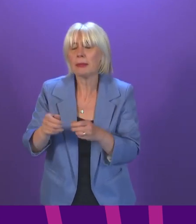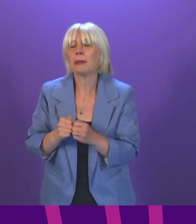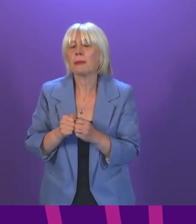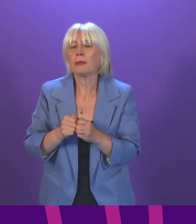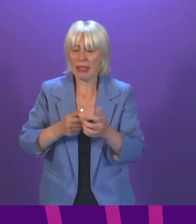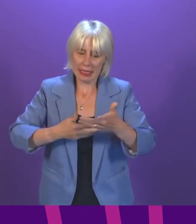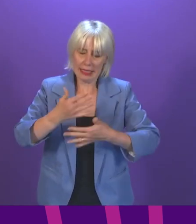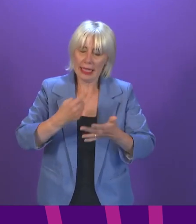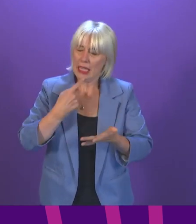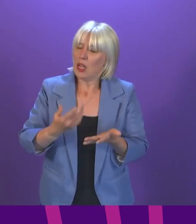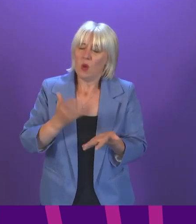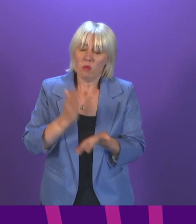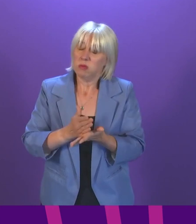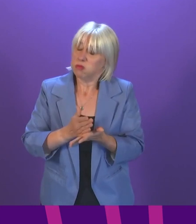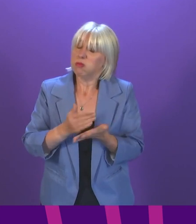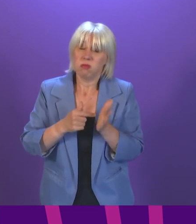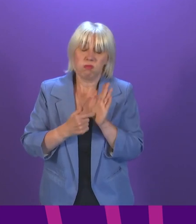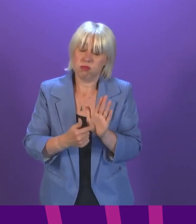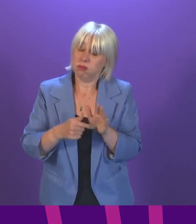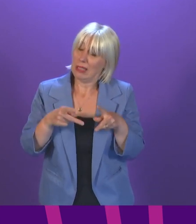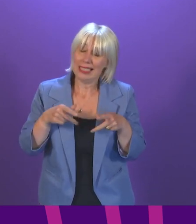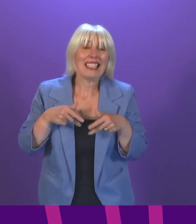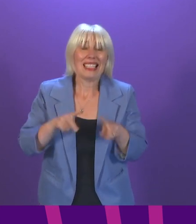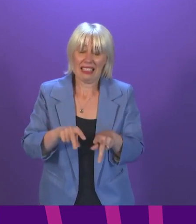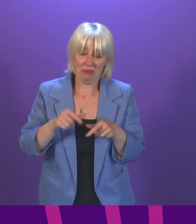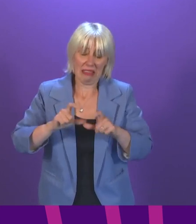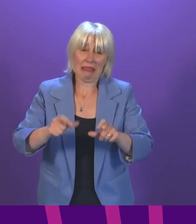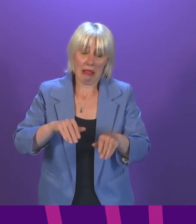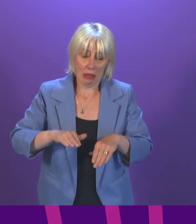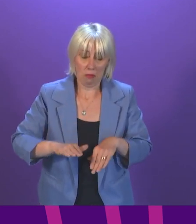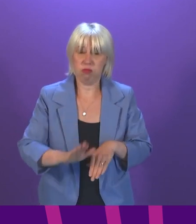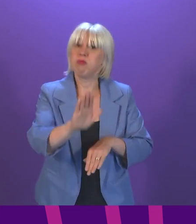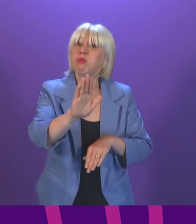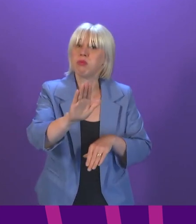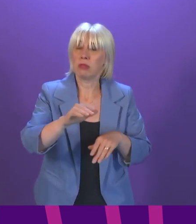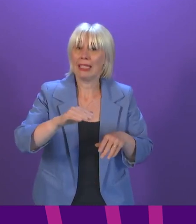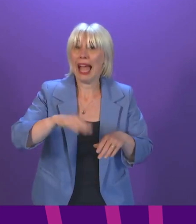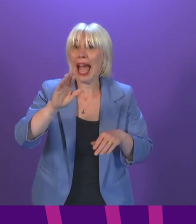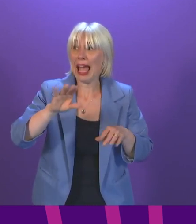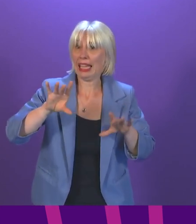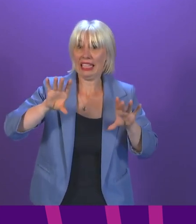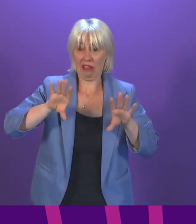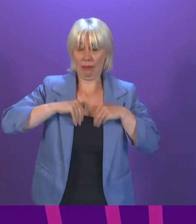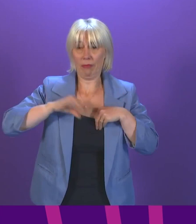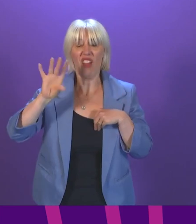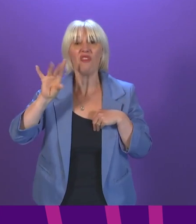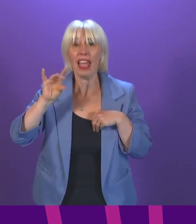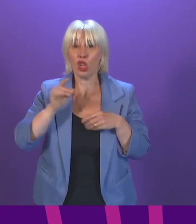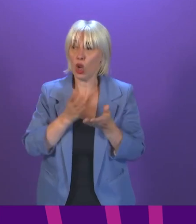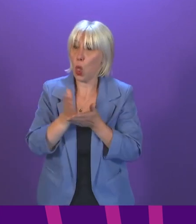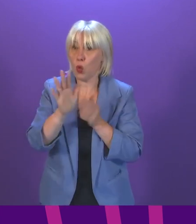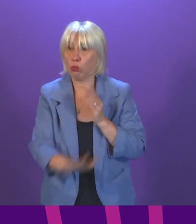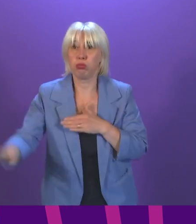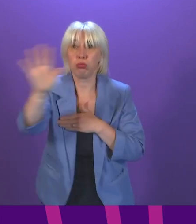are still experiencing a surge in cases and indeed a very high level of infection within the population. However